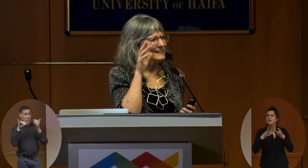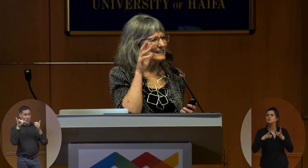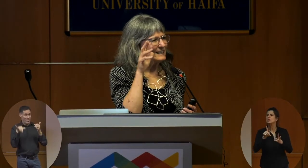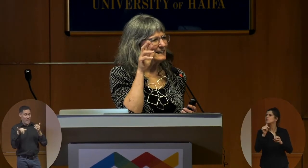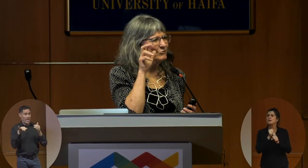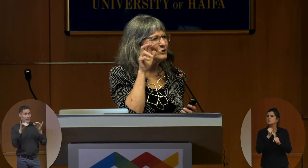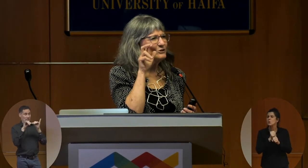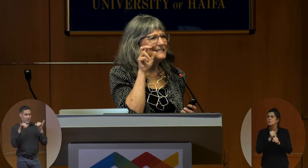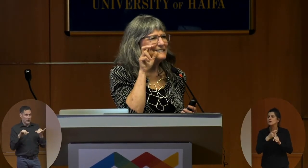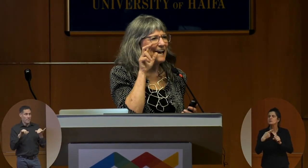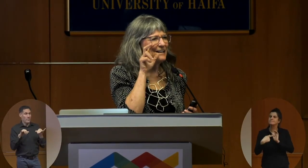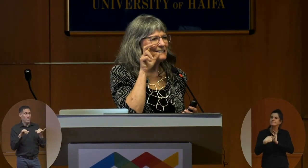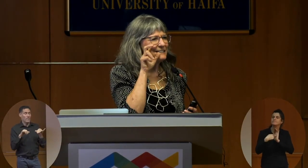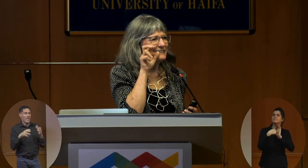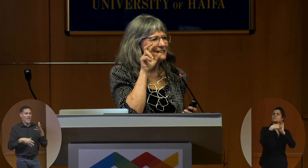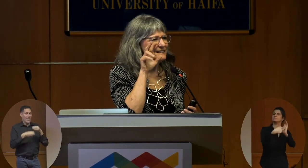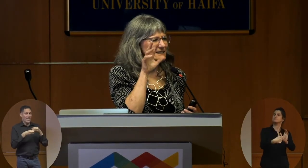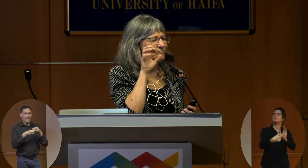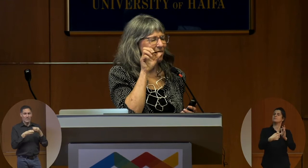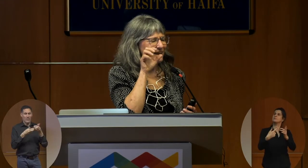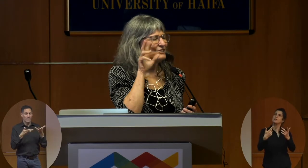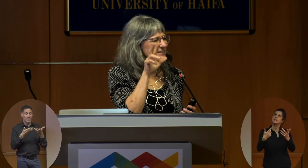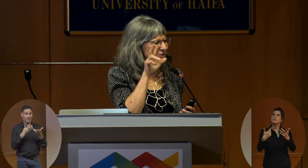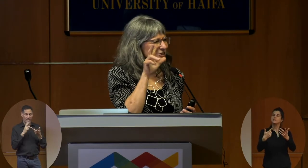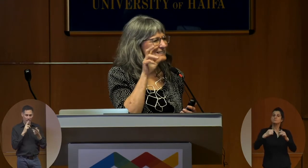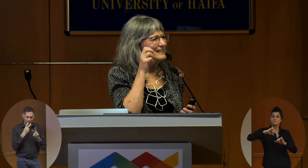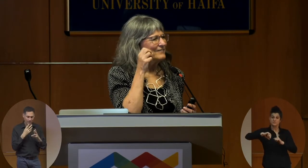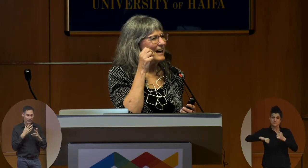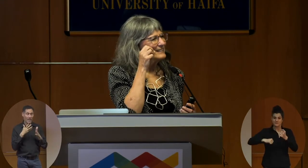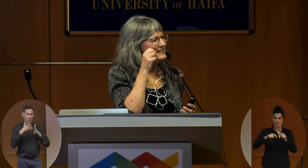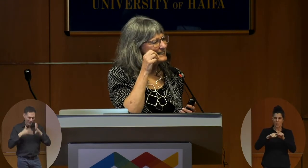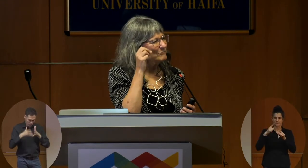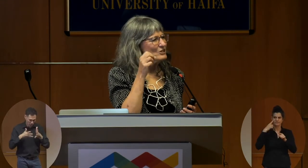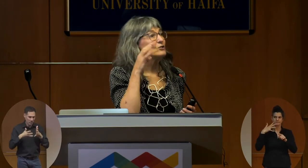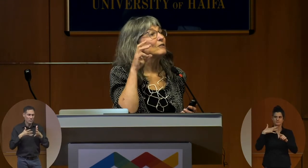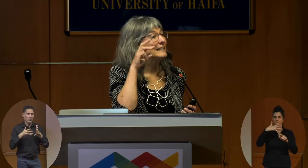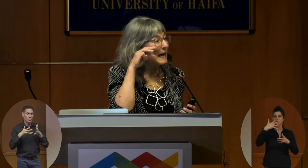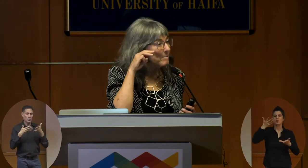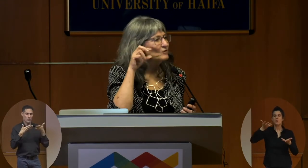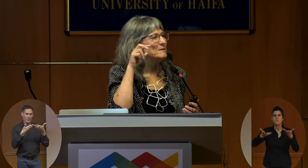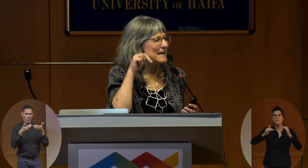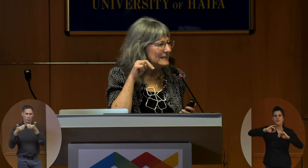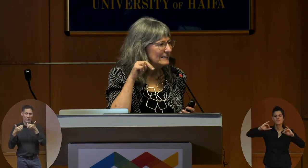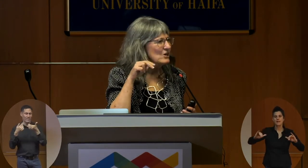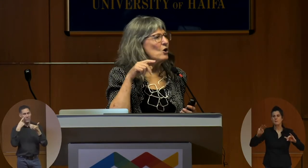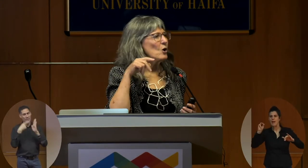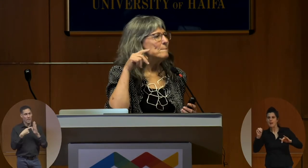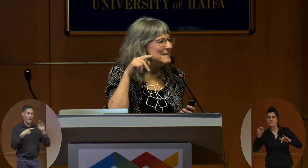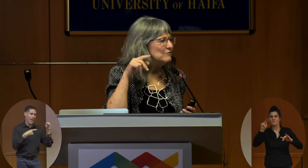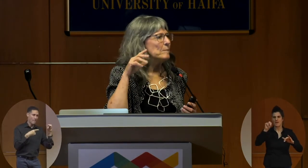it introduces gestures that distinguish sort of an M from an N or a B from